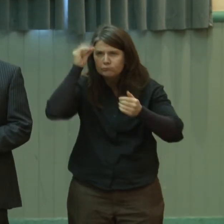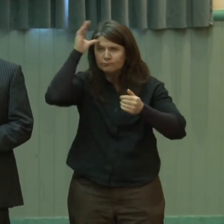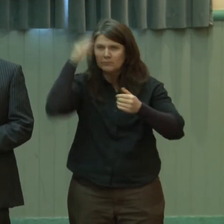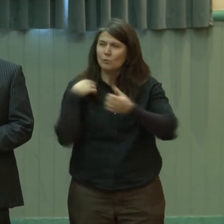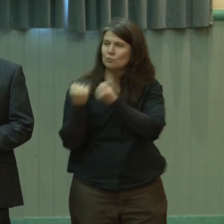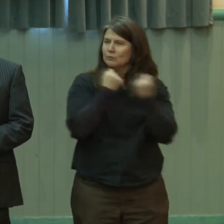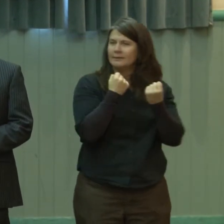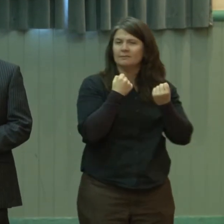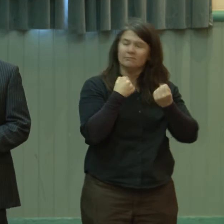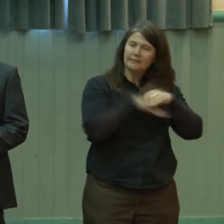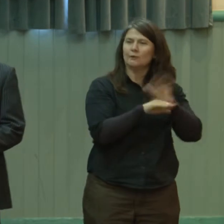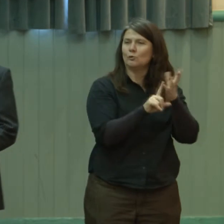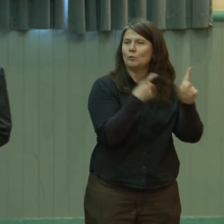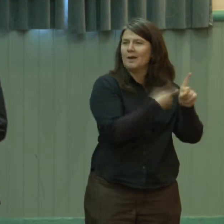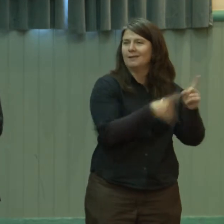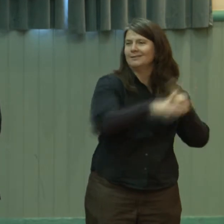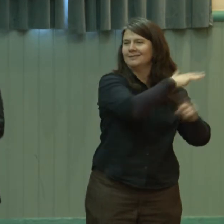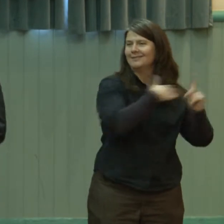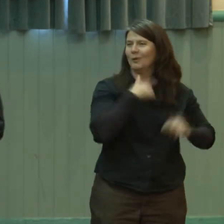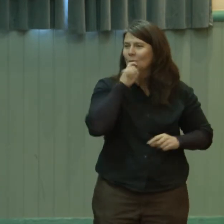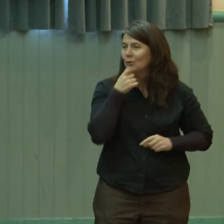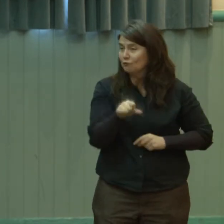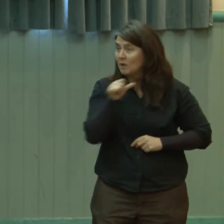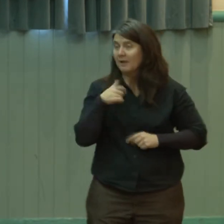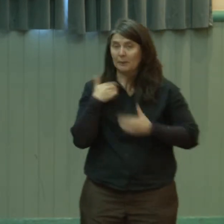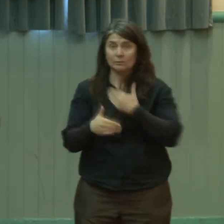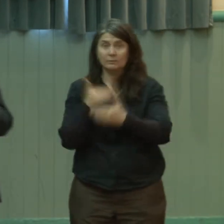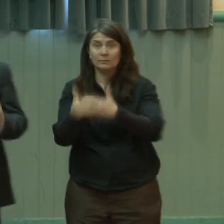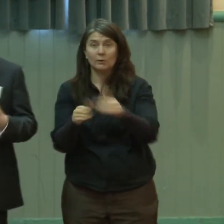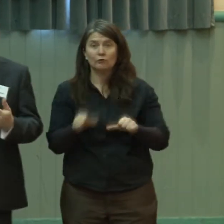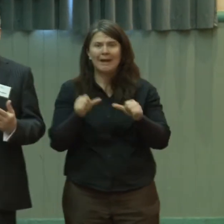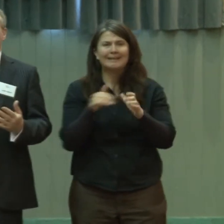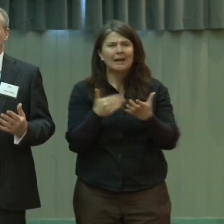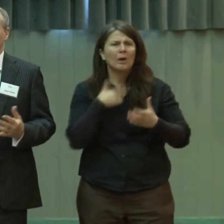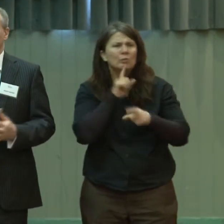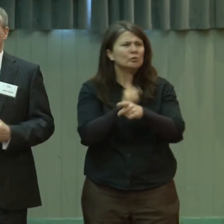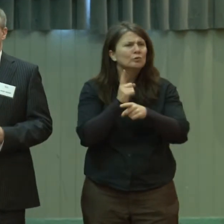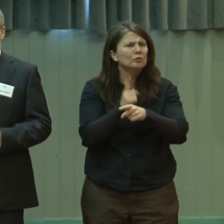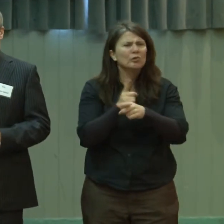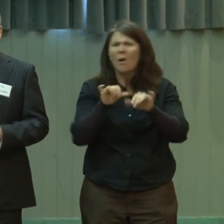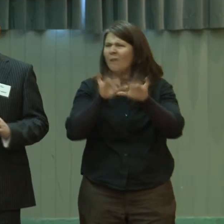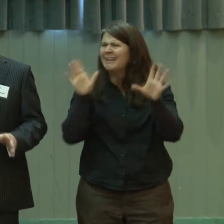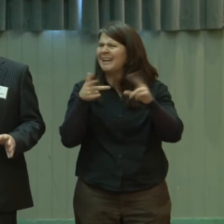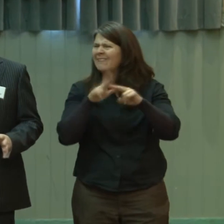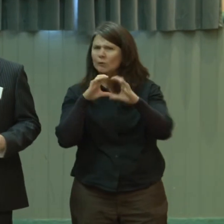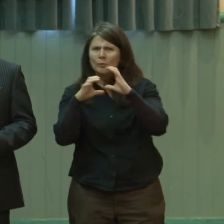with me too. So I'll back on. I'm going to talk, obviously if the communication is at right, stop. It's